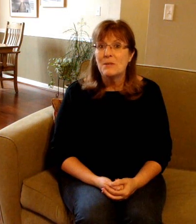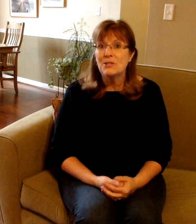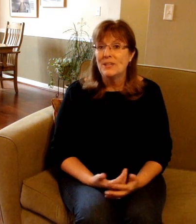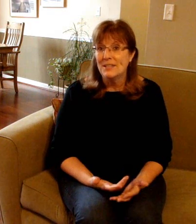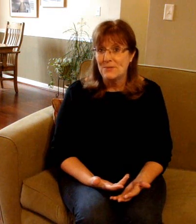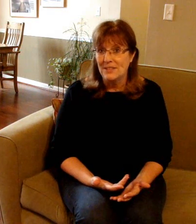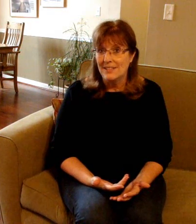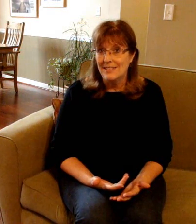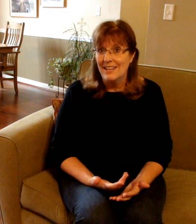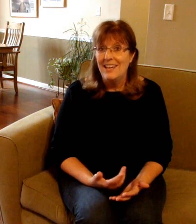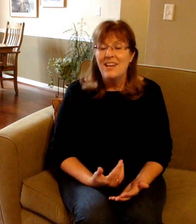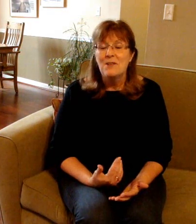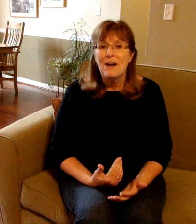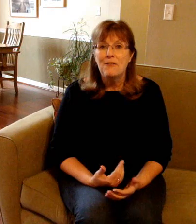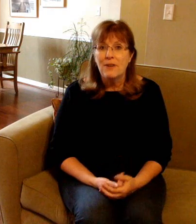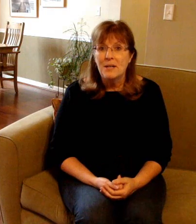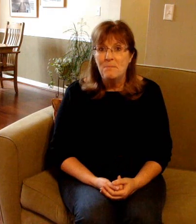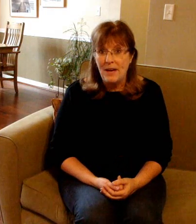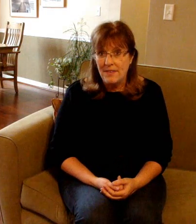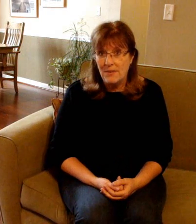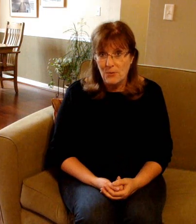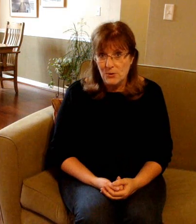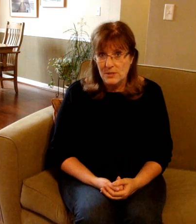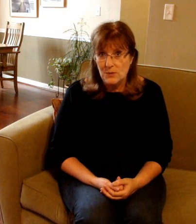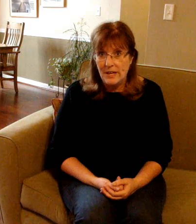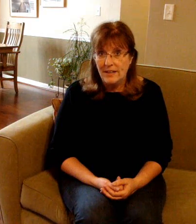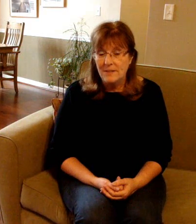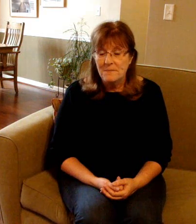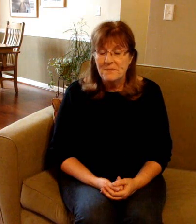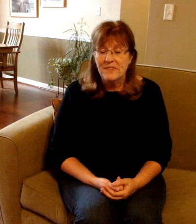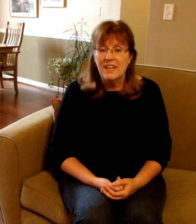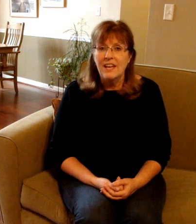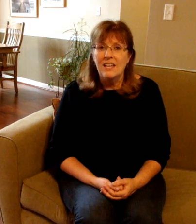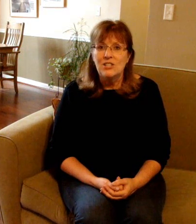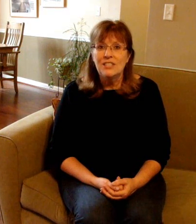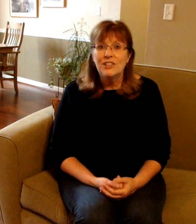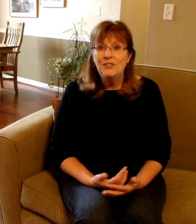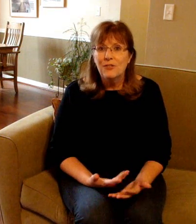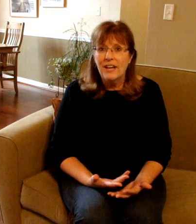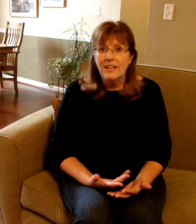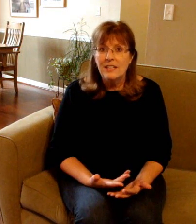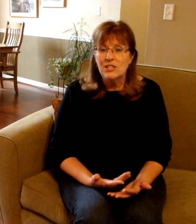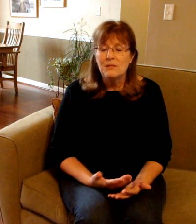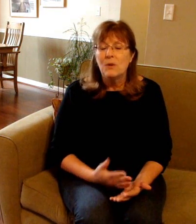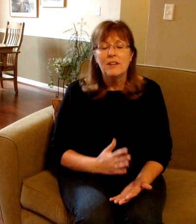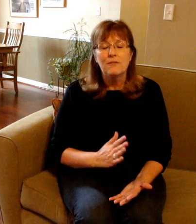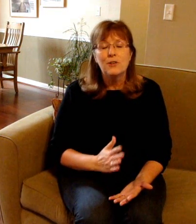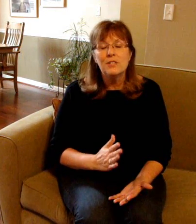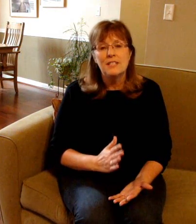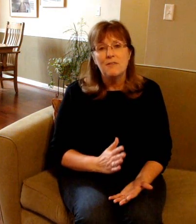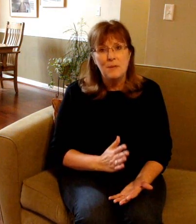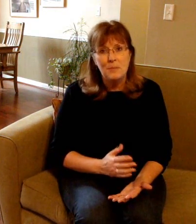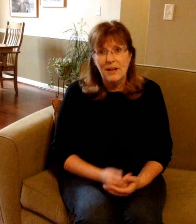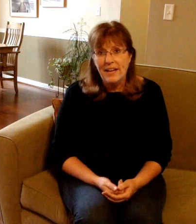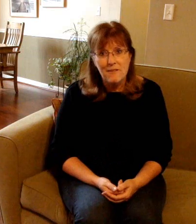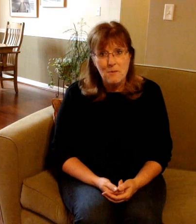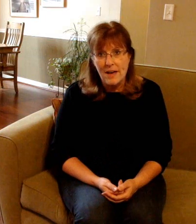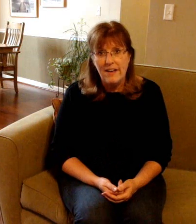special guest with us, my friend Beth Rosenzweig. She's a good friend. She's one of the first deaf people I ever met,